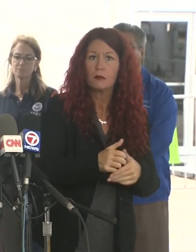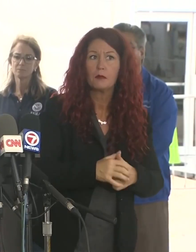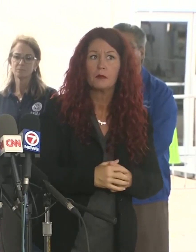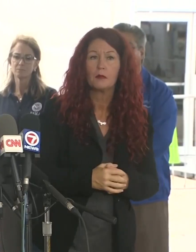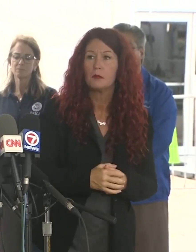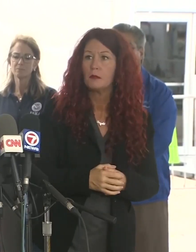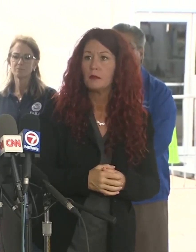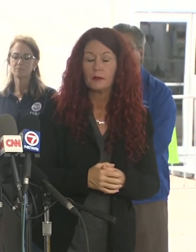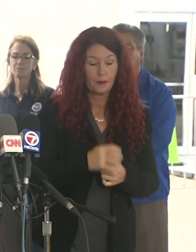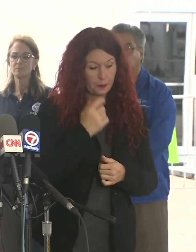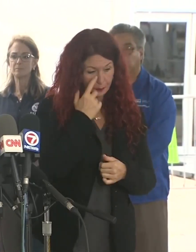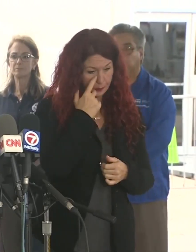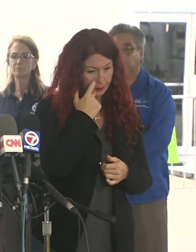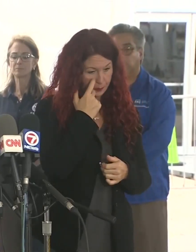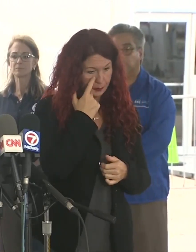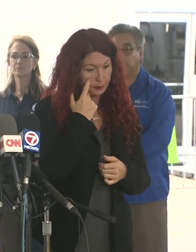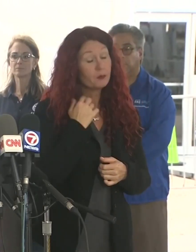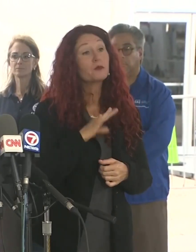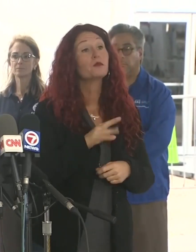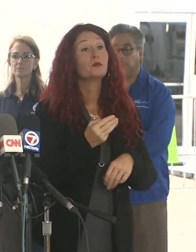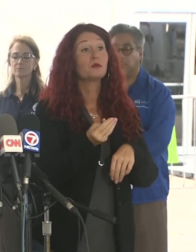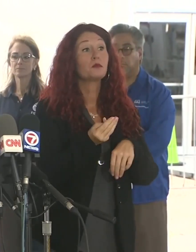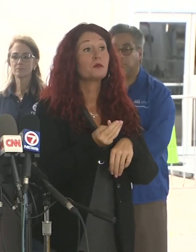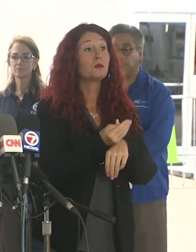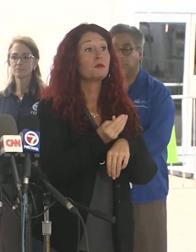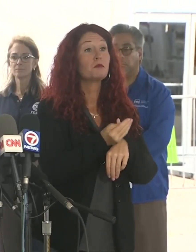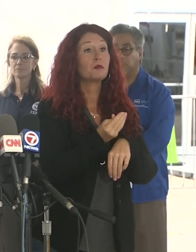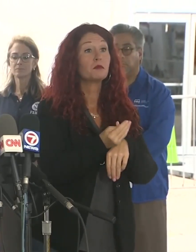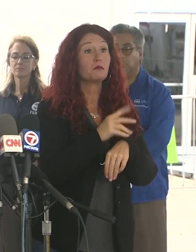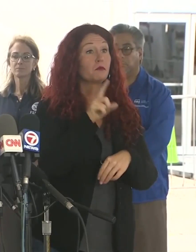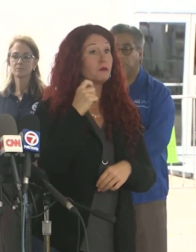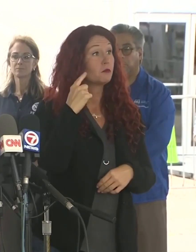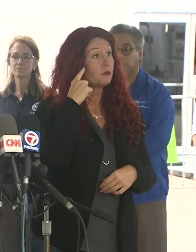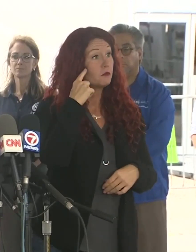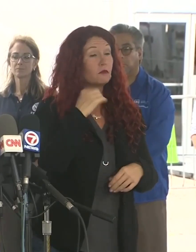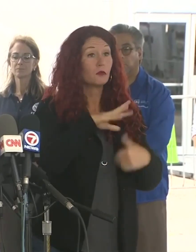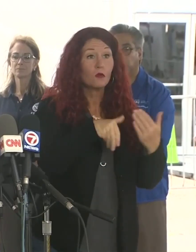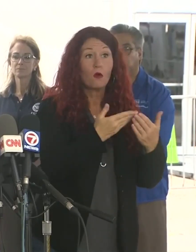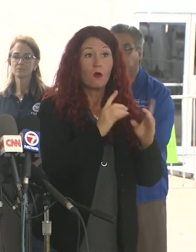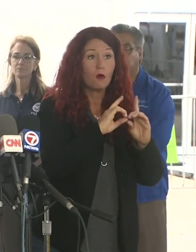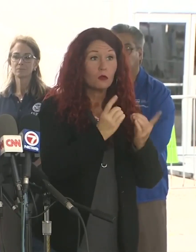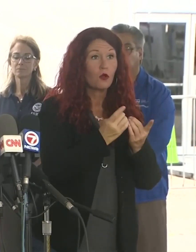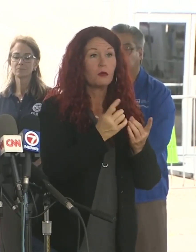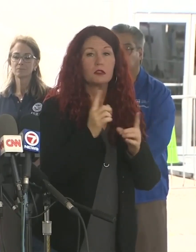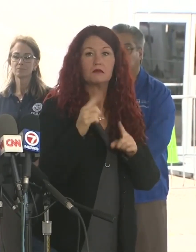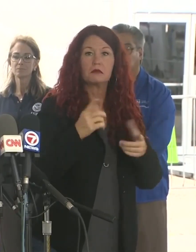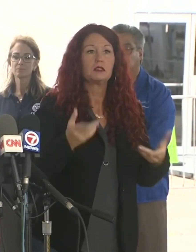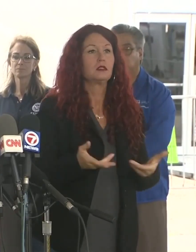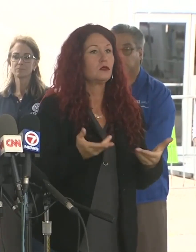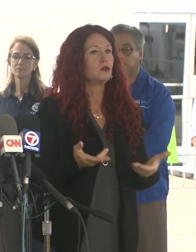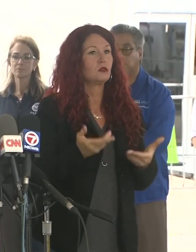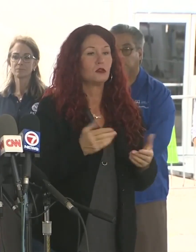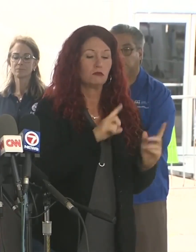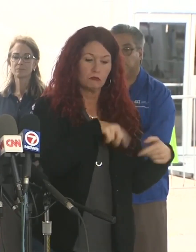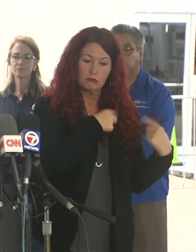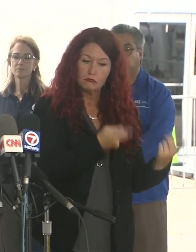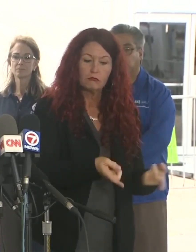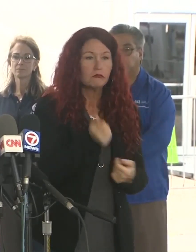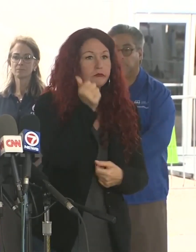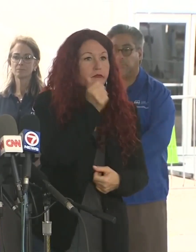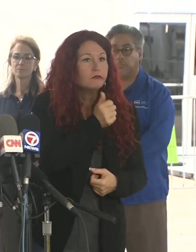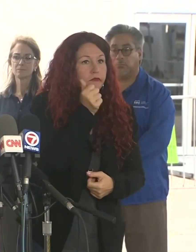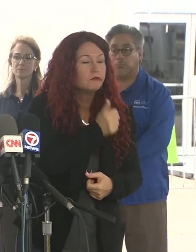Also, I want to say that our Miami-Dade County government departments have been on the scene. They've stepped up in this